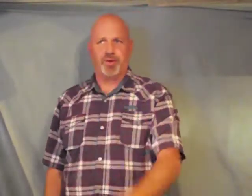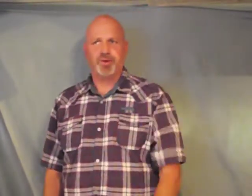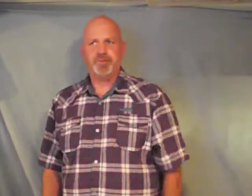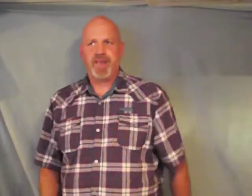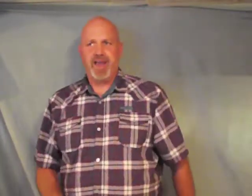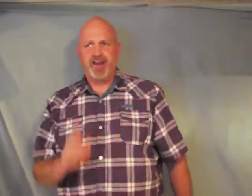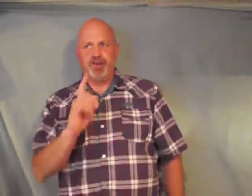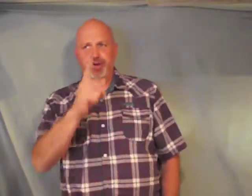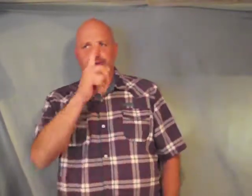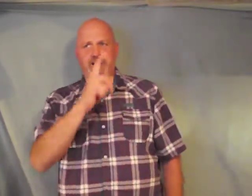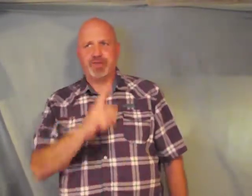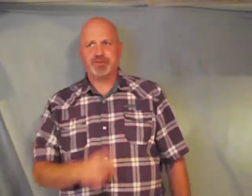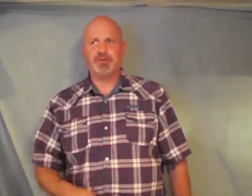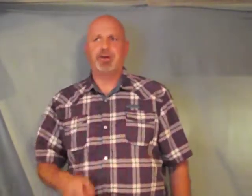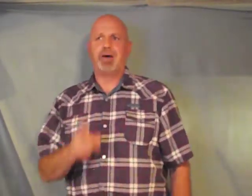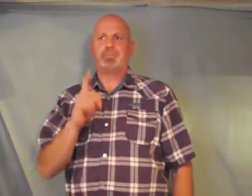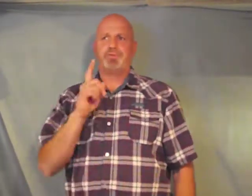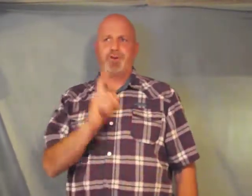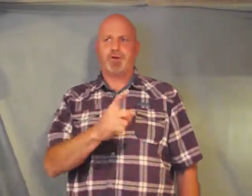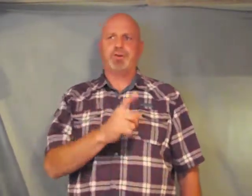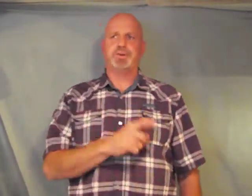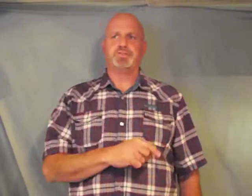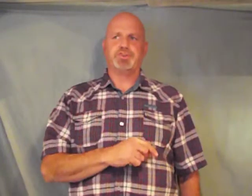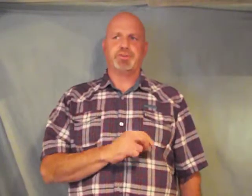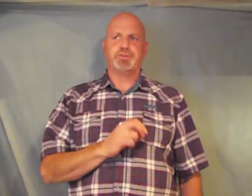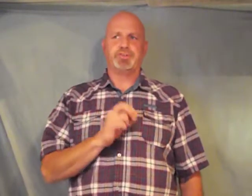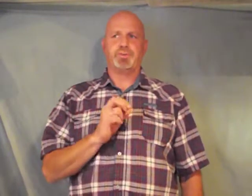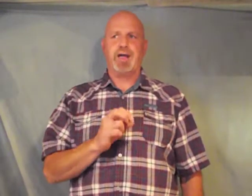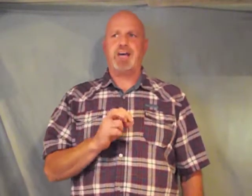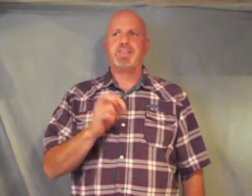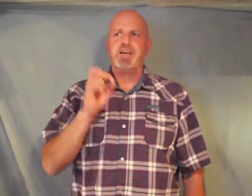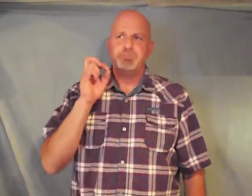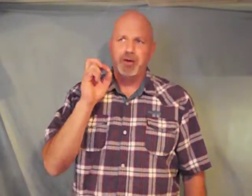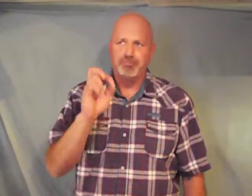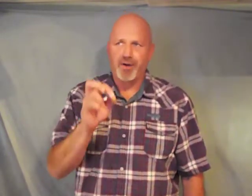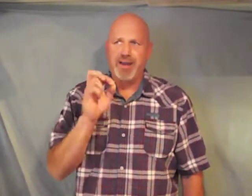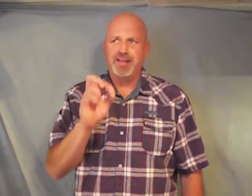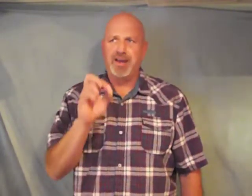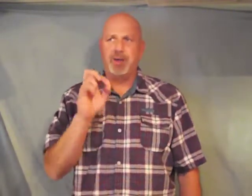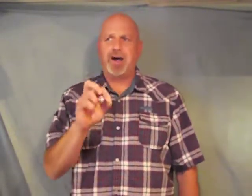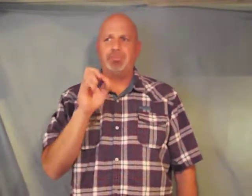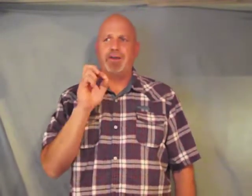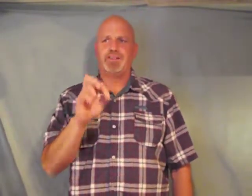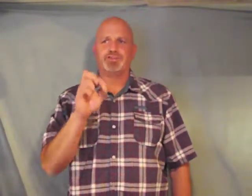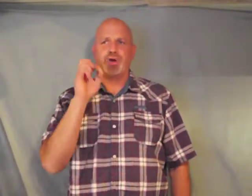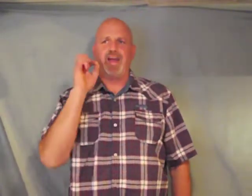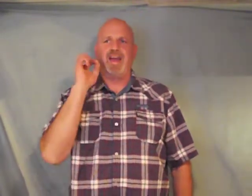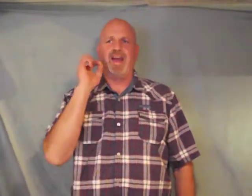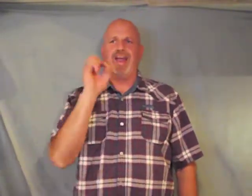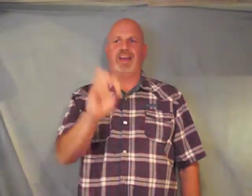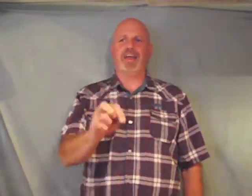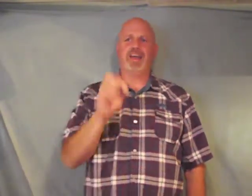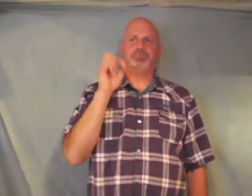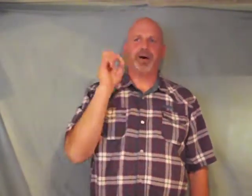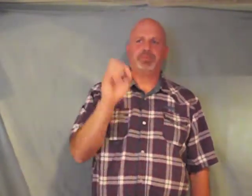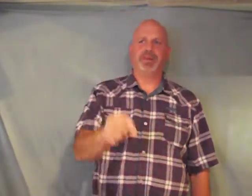and you fathers do not provoke your children to wrath but bring them up in the training and abomination